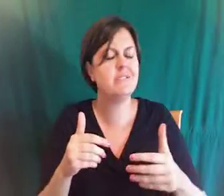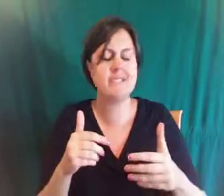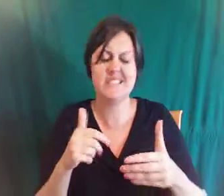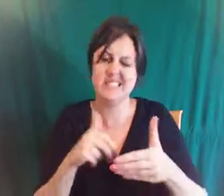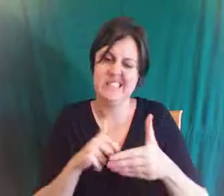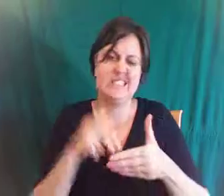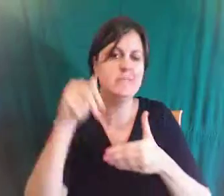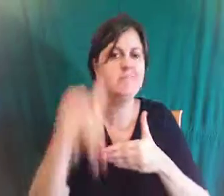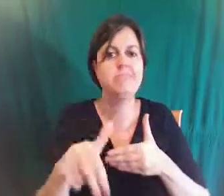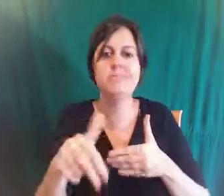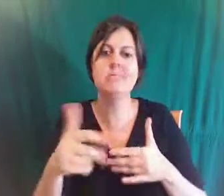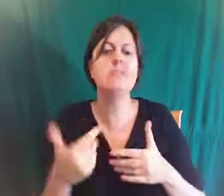overcome